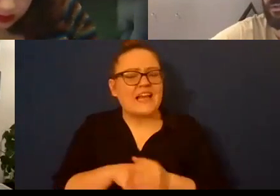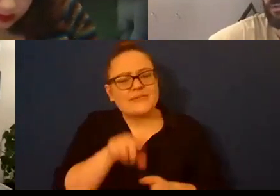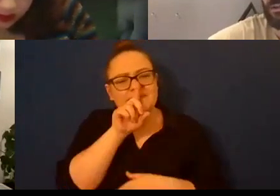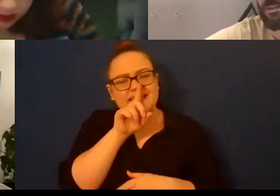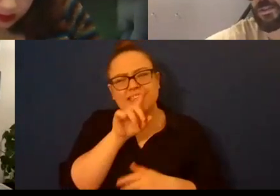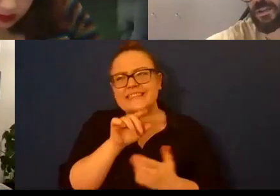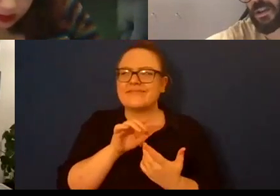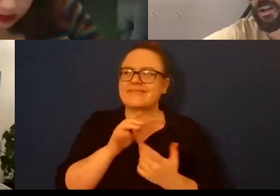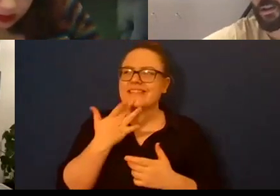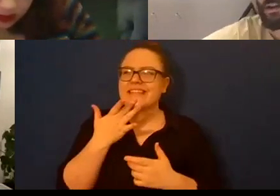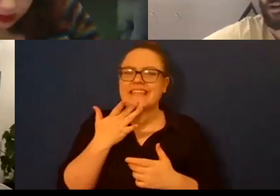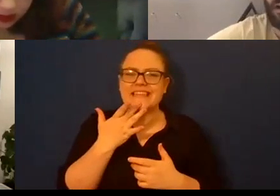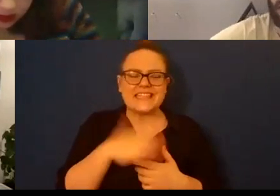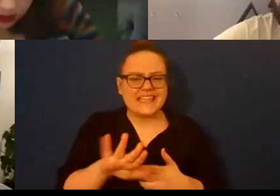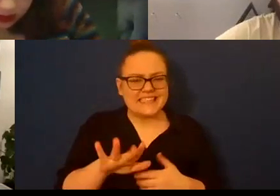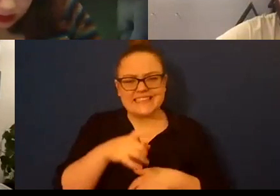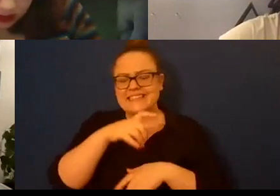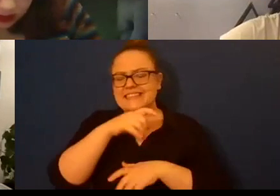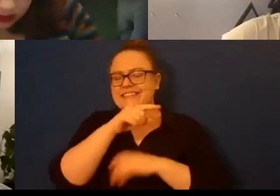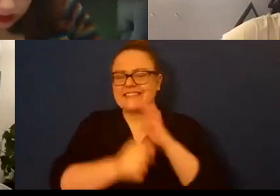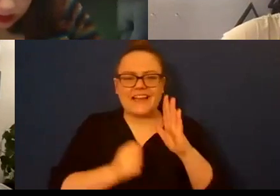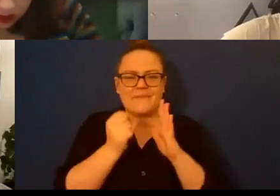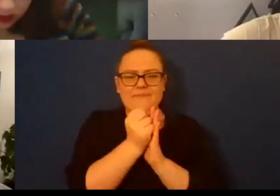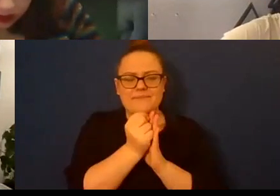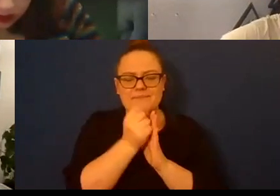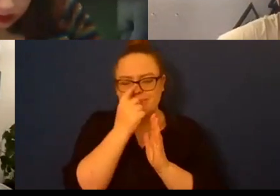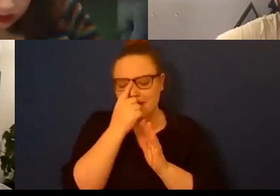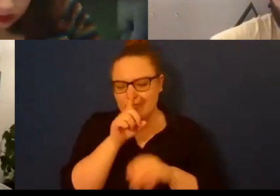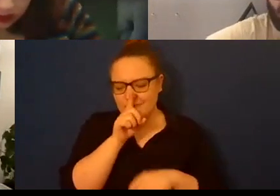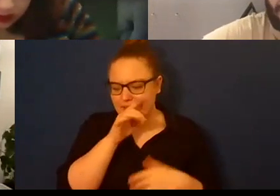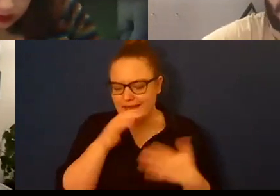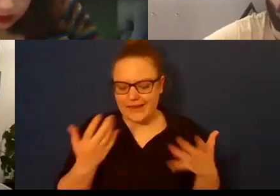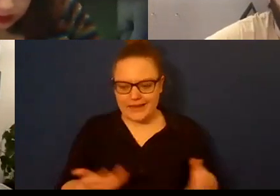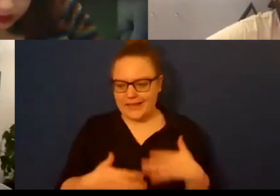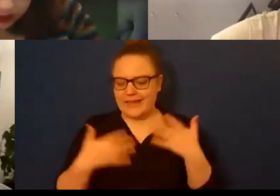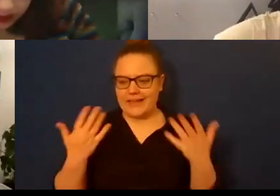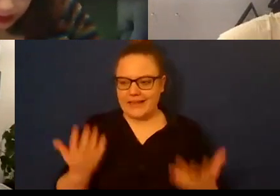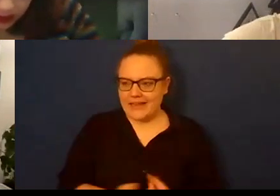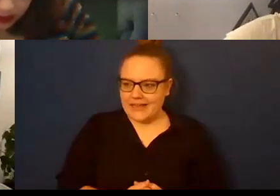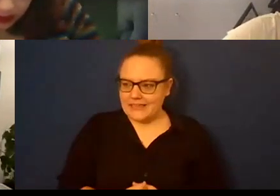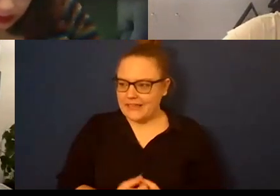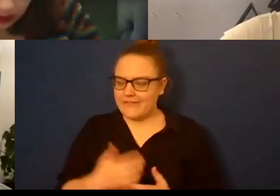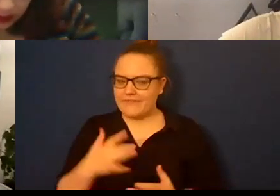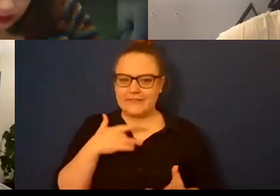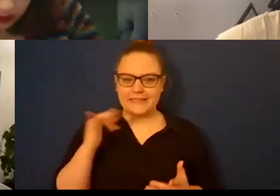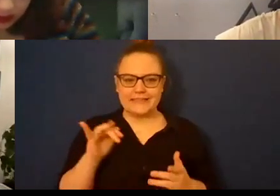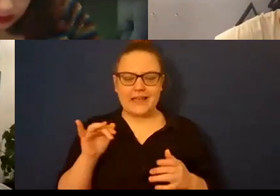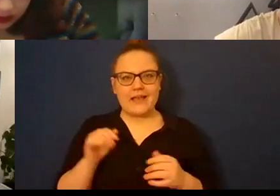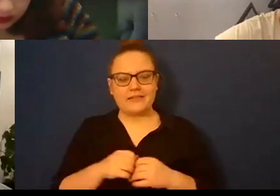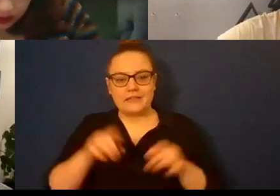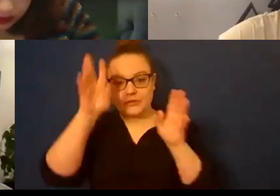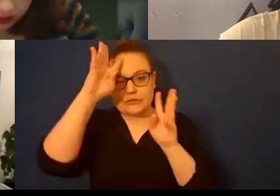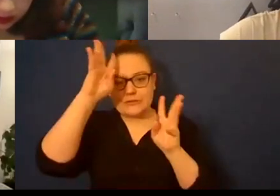lucky privileged um yeah it was it was really the sort of like top of the mountain creatively um